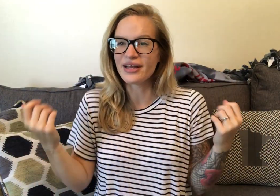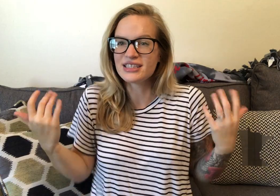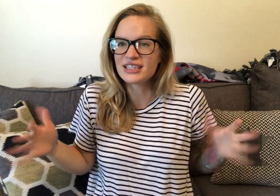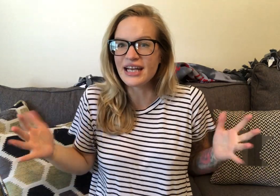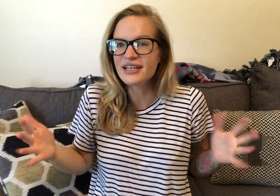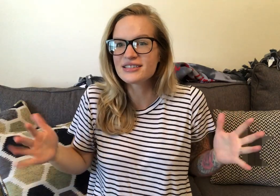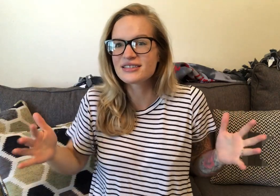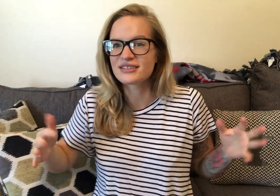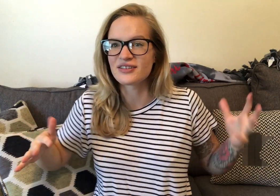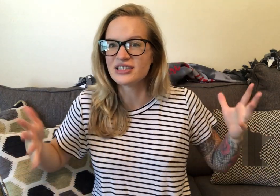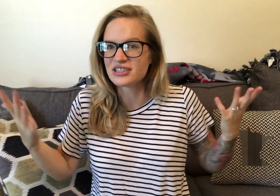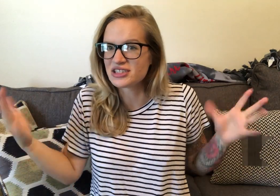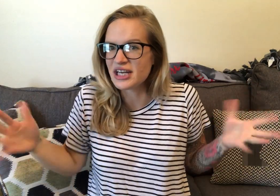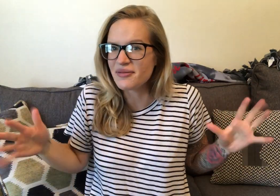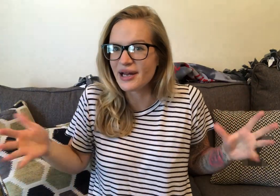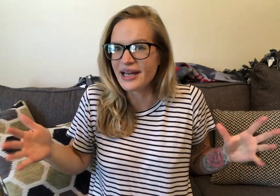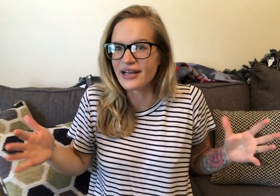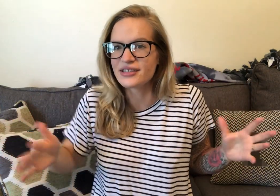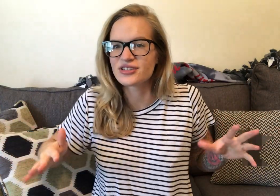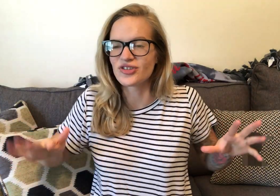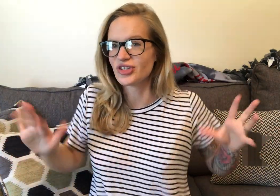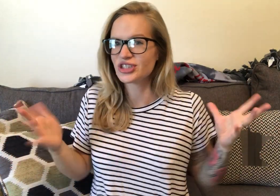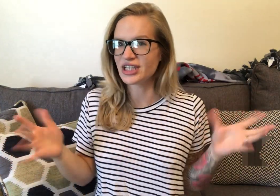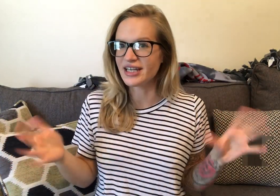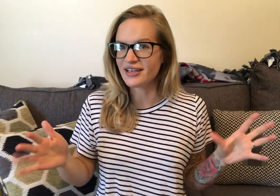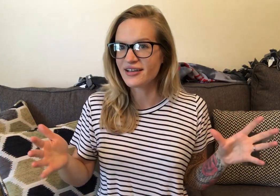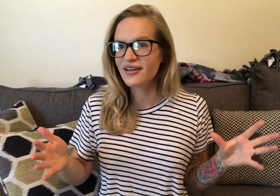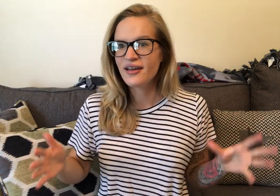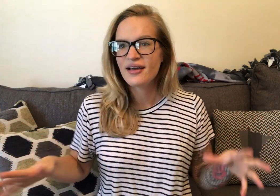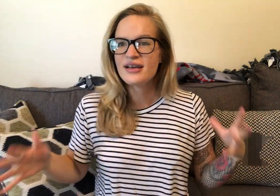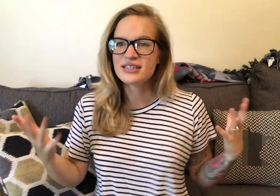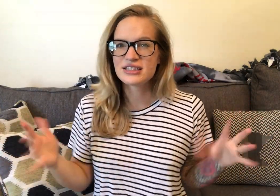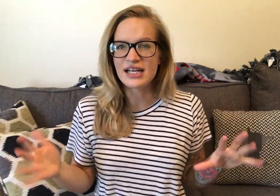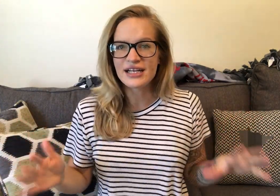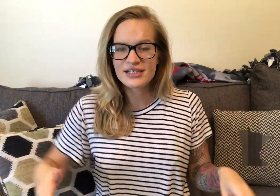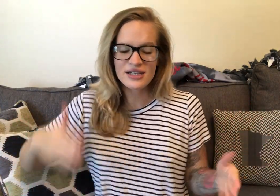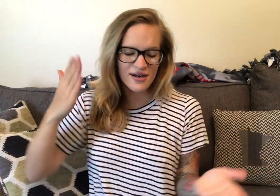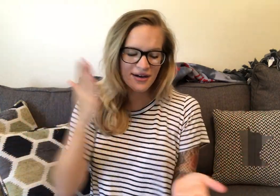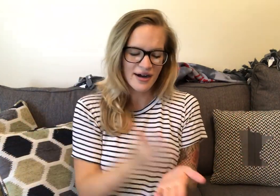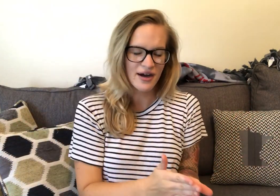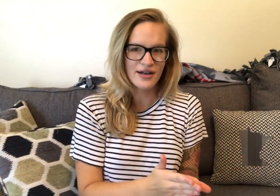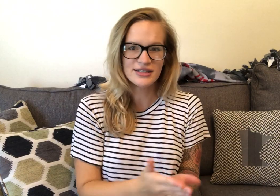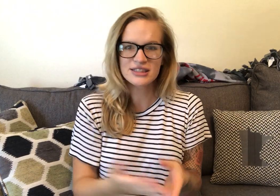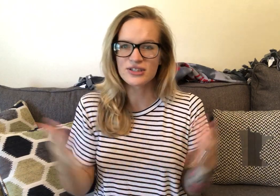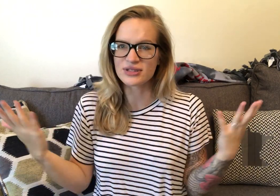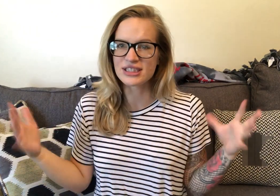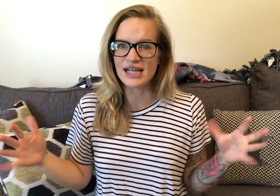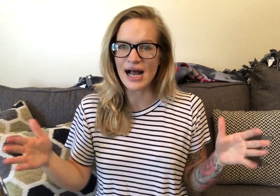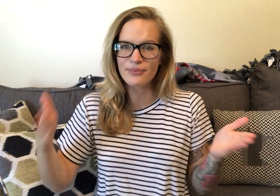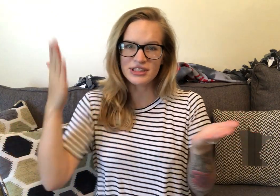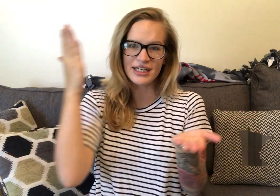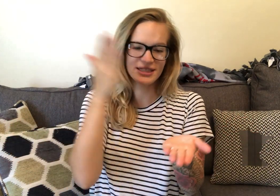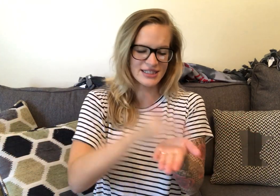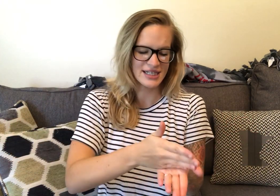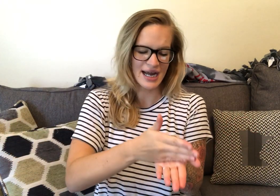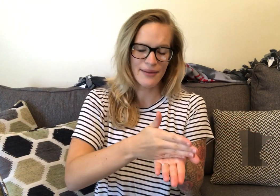the shakes. So I just shake my hand. we're shaking. Shakes are gone. So stop, shakes, stop.